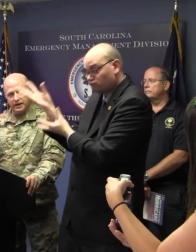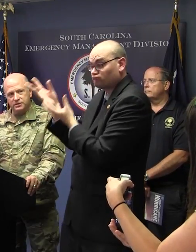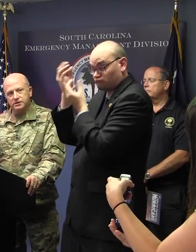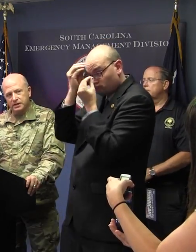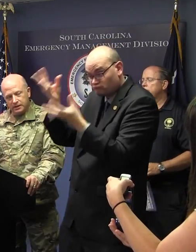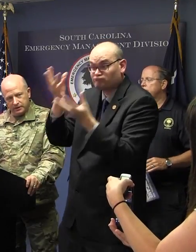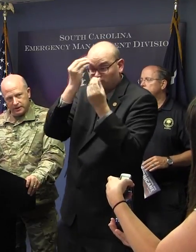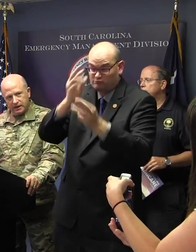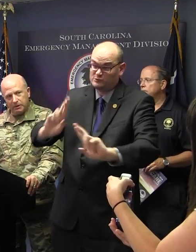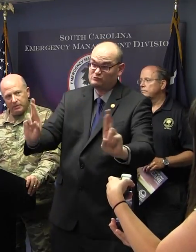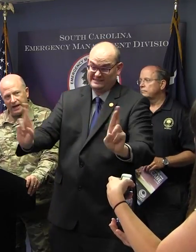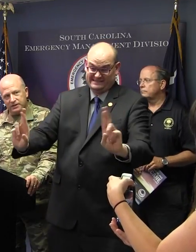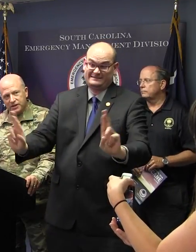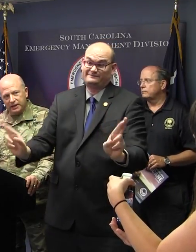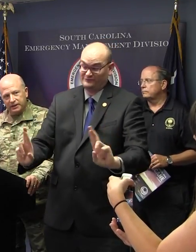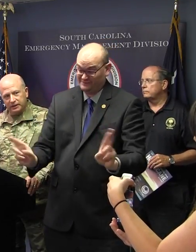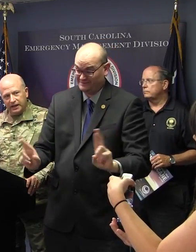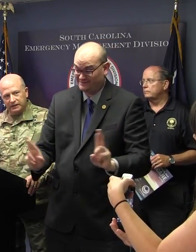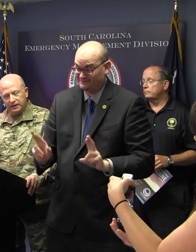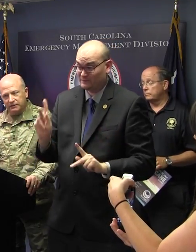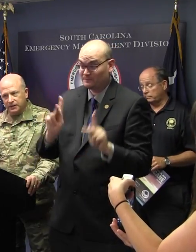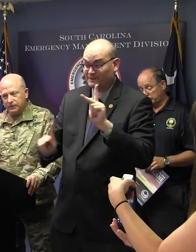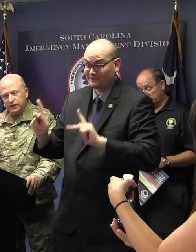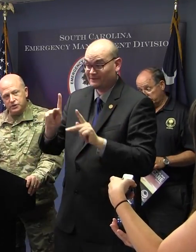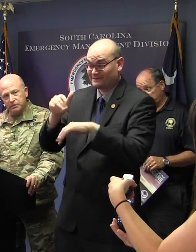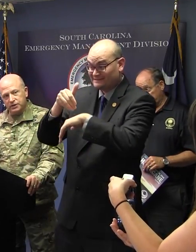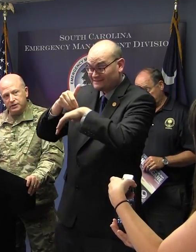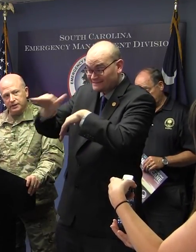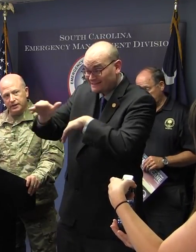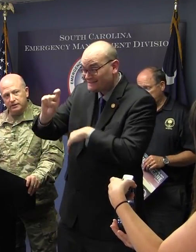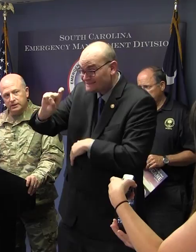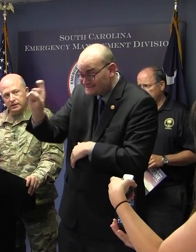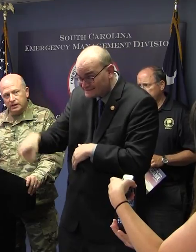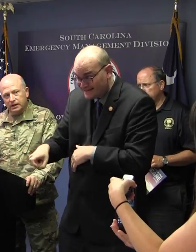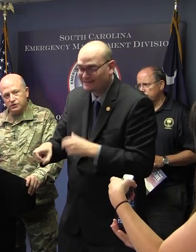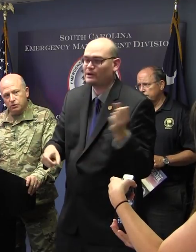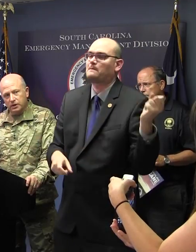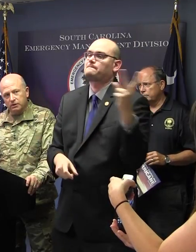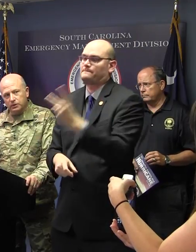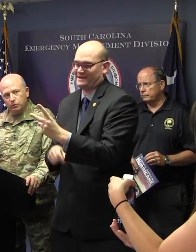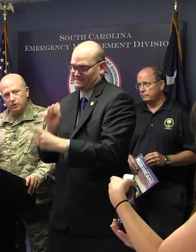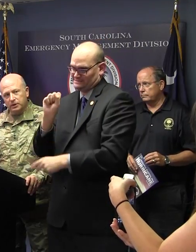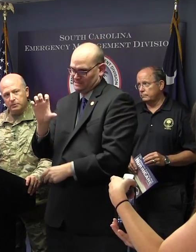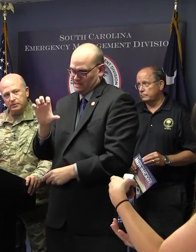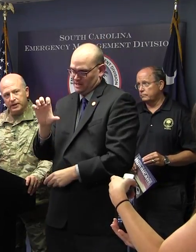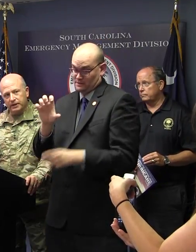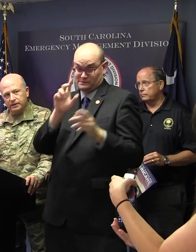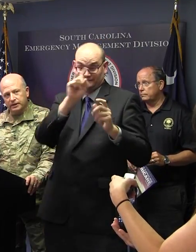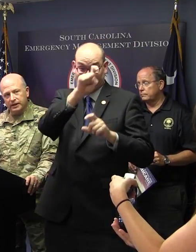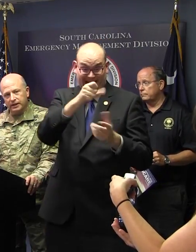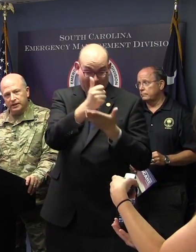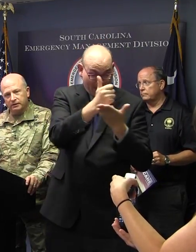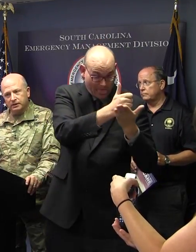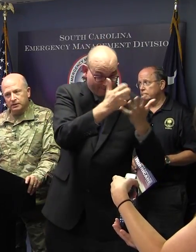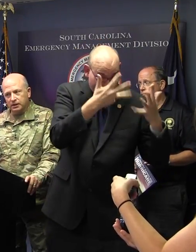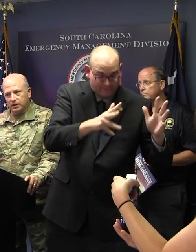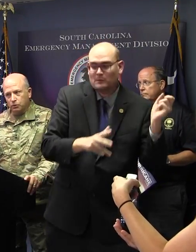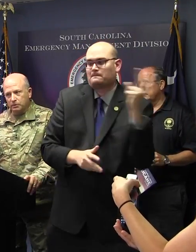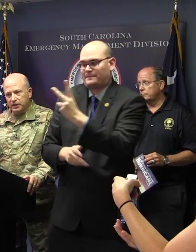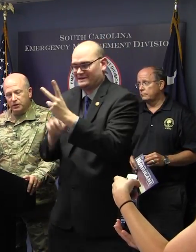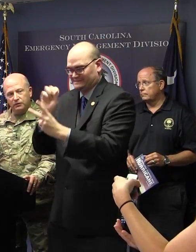to Texas. They're coming back to South Carolina. They finished the mission there. So we will be prepared and